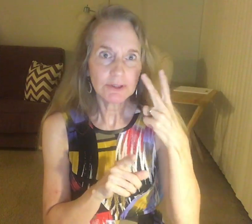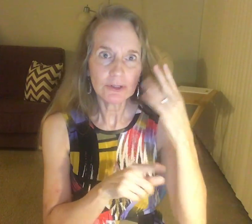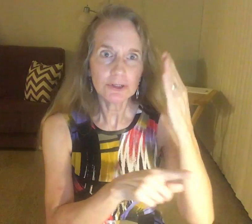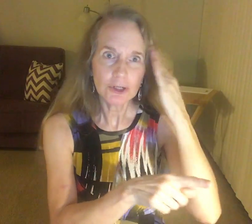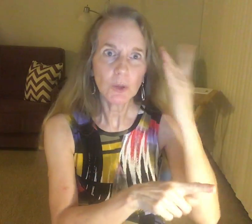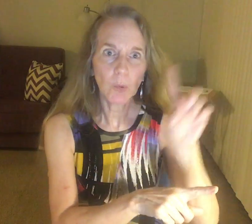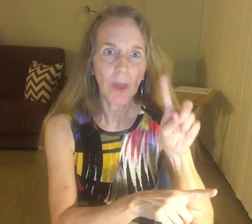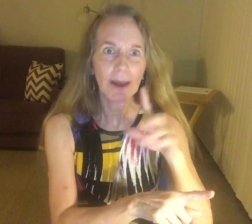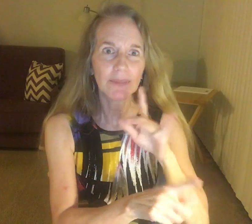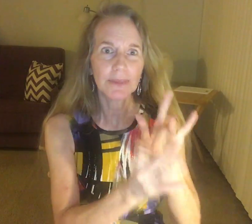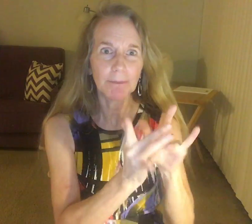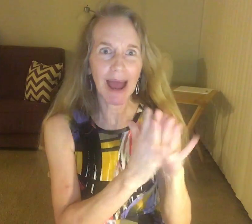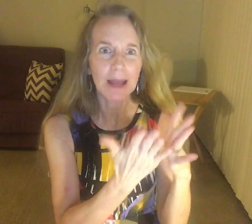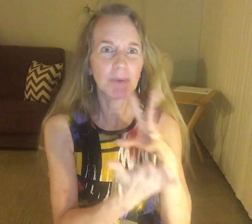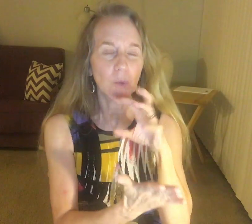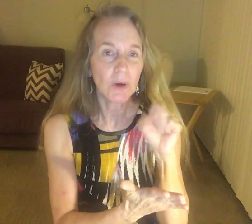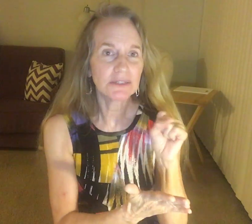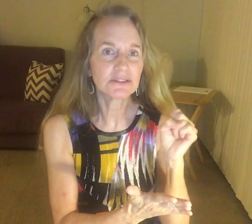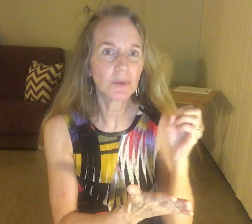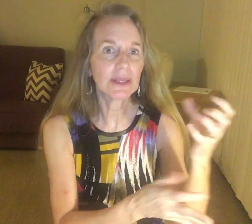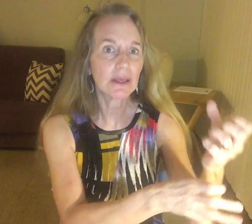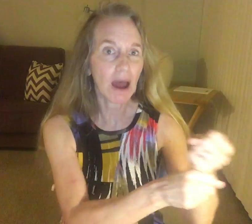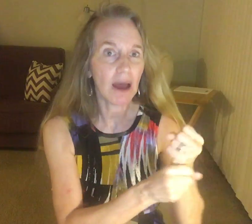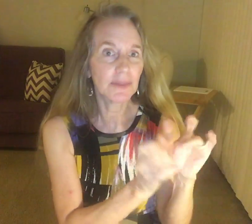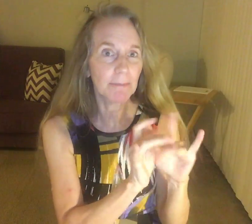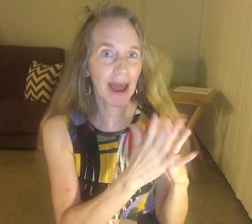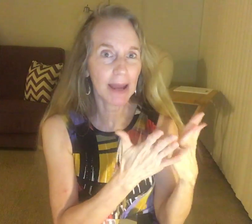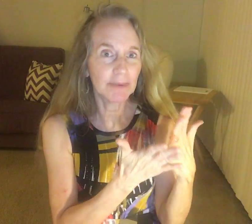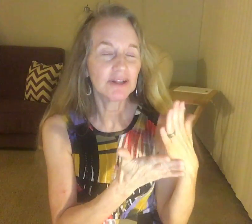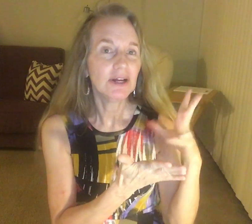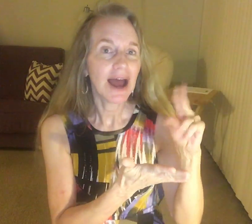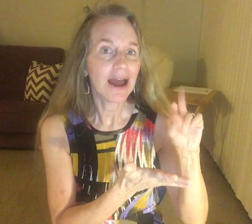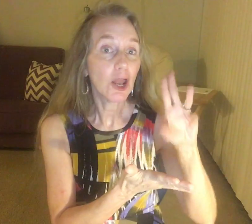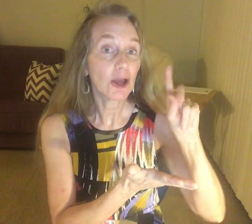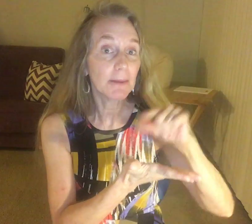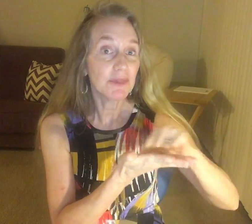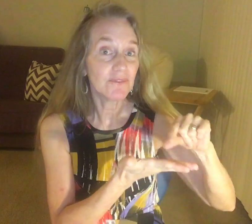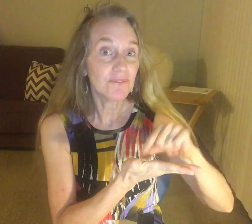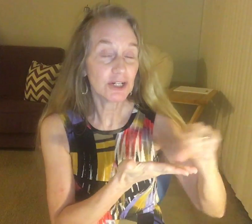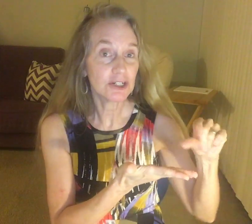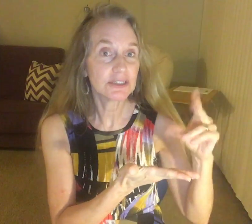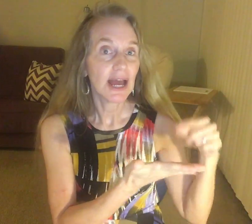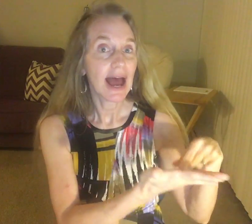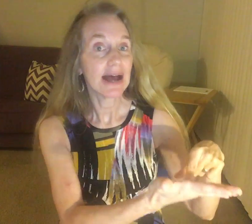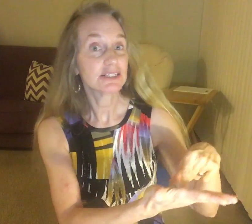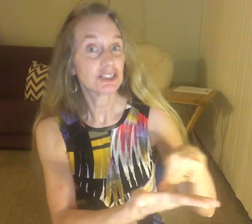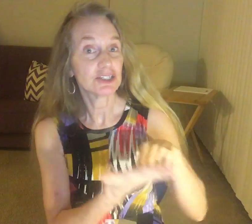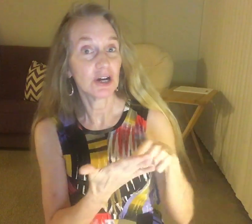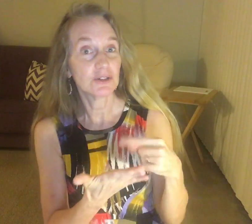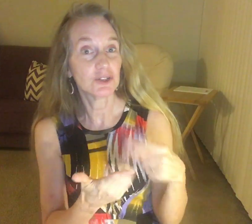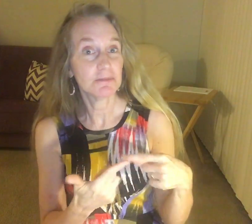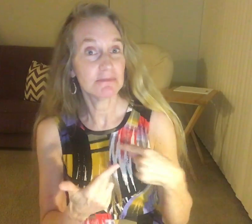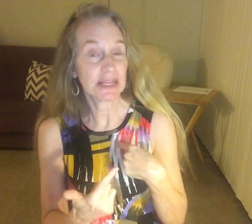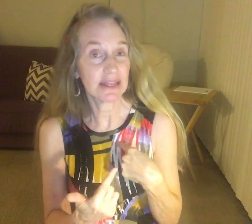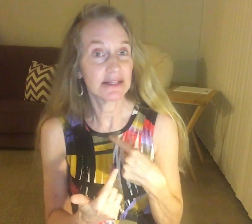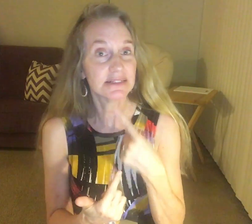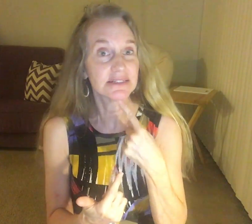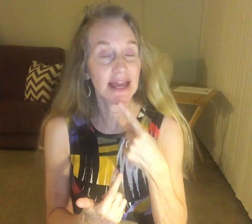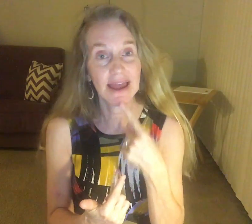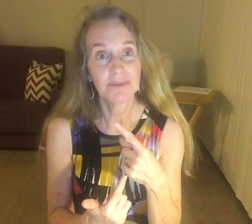to grab the Bible a lot, so you've got to buy me. I look up at the phone. I show too many. It's a